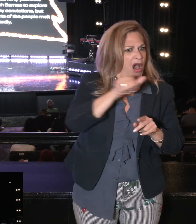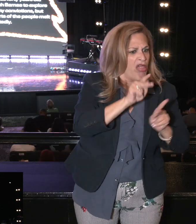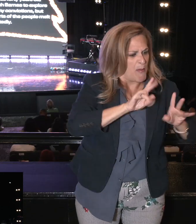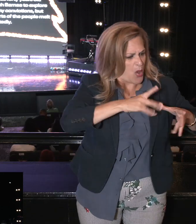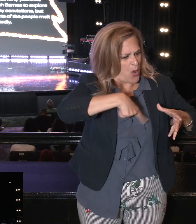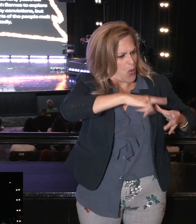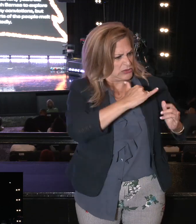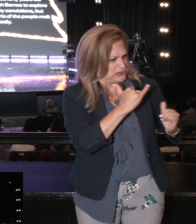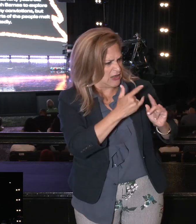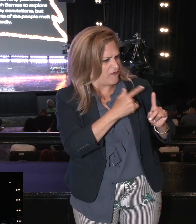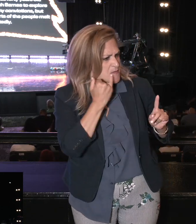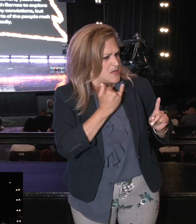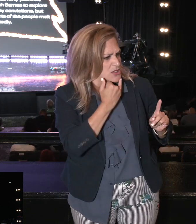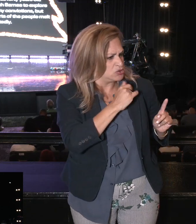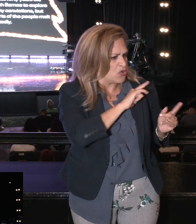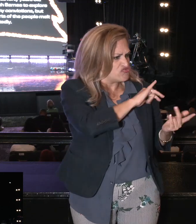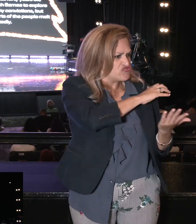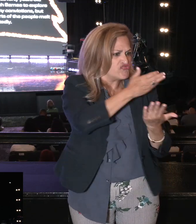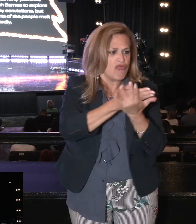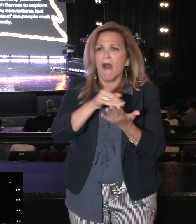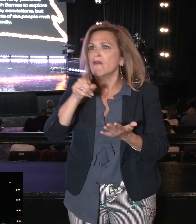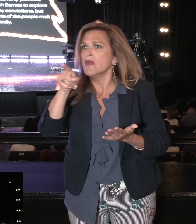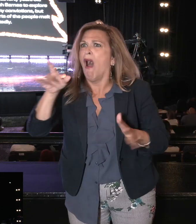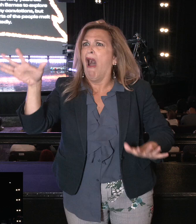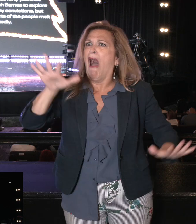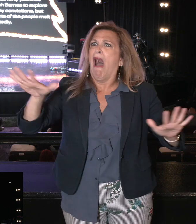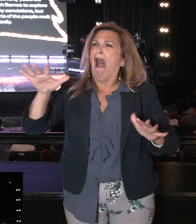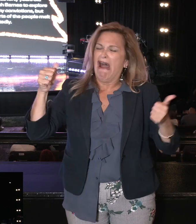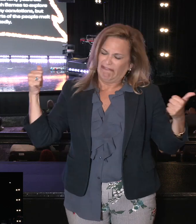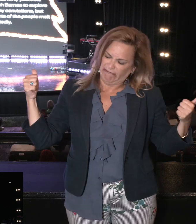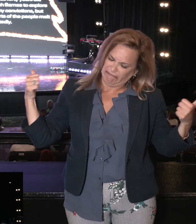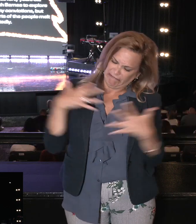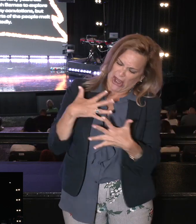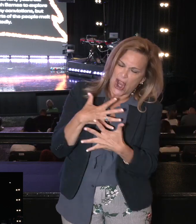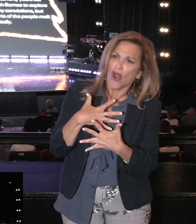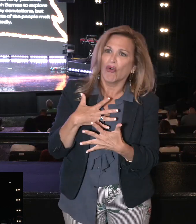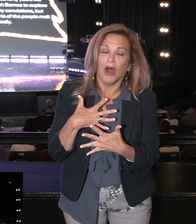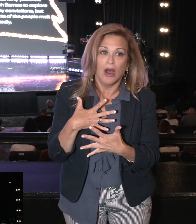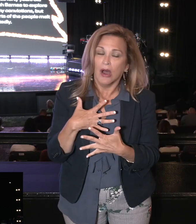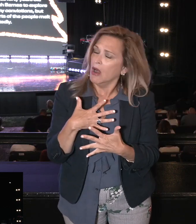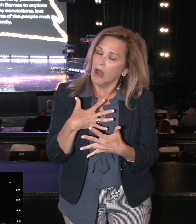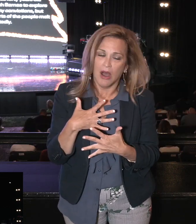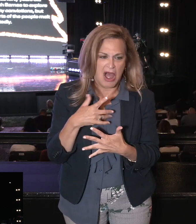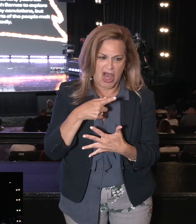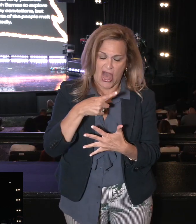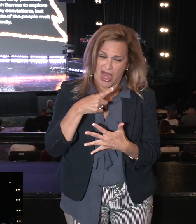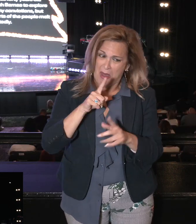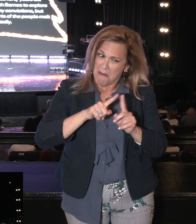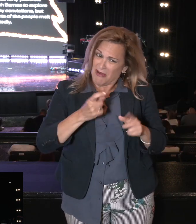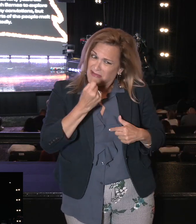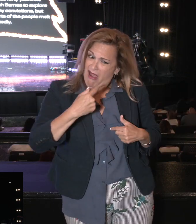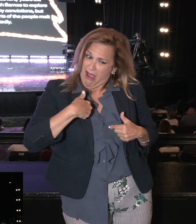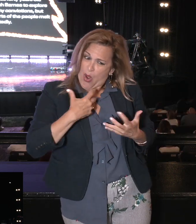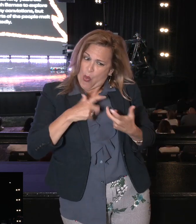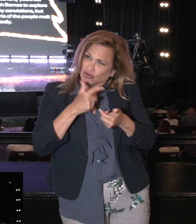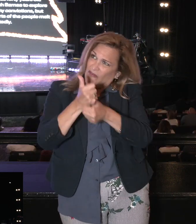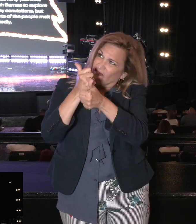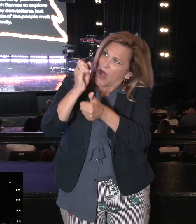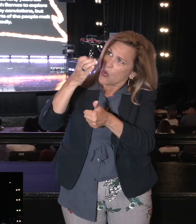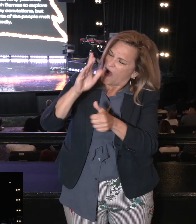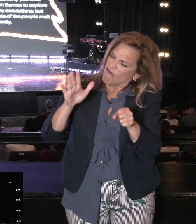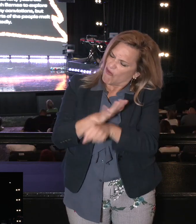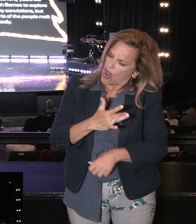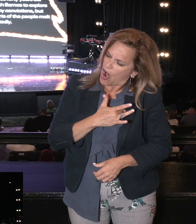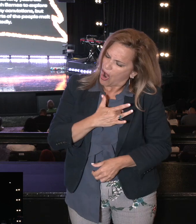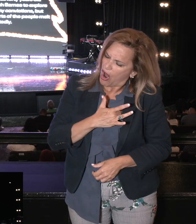made the hearts of the people melt in fear, I, however, followed the Lord, my God, wholeheartedly. That's the first time. Next